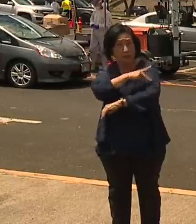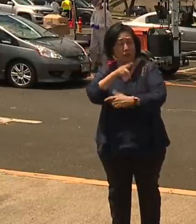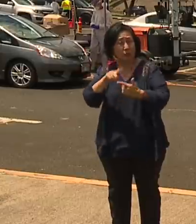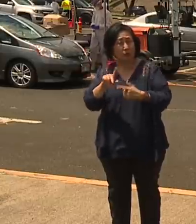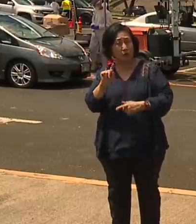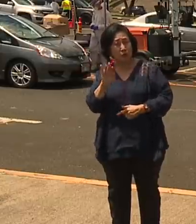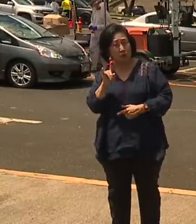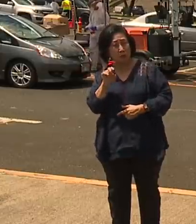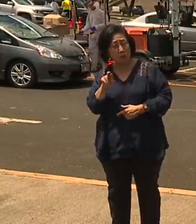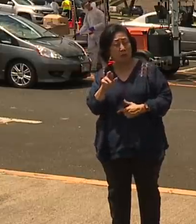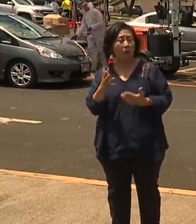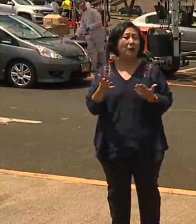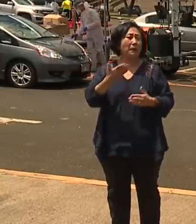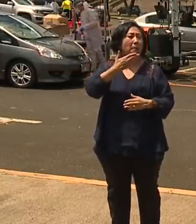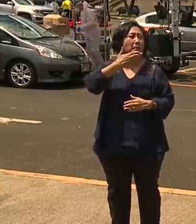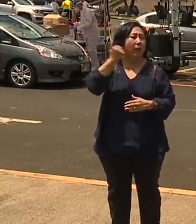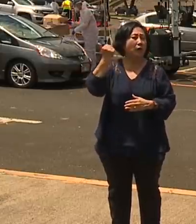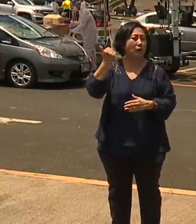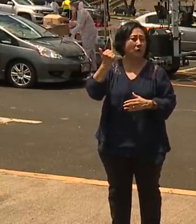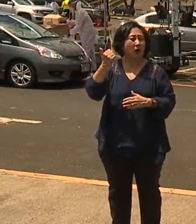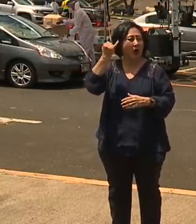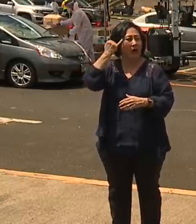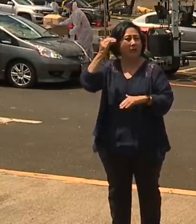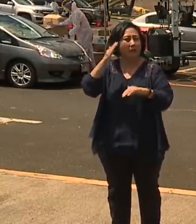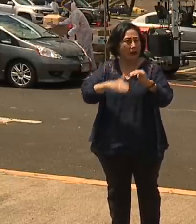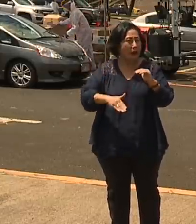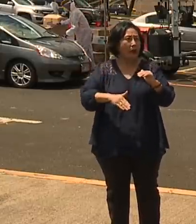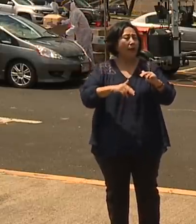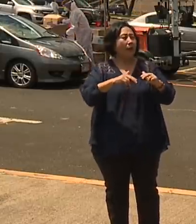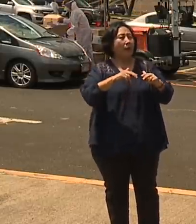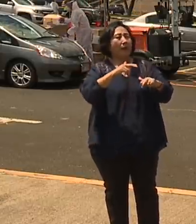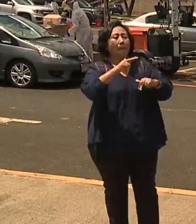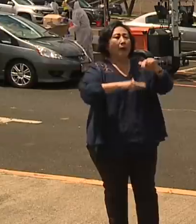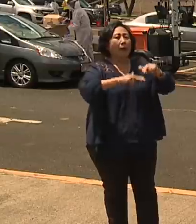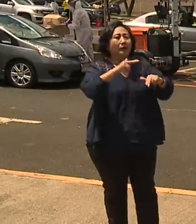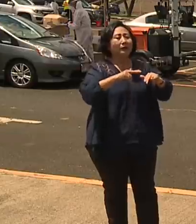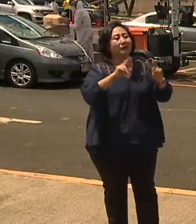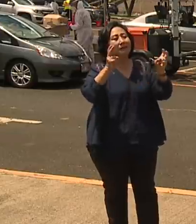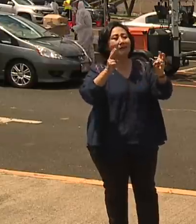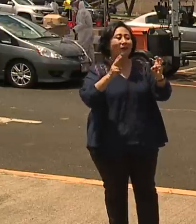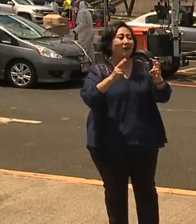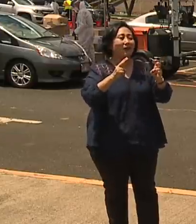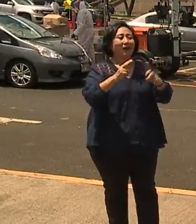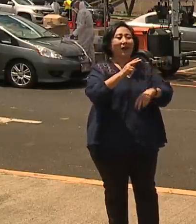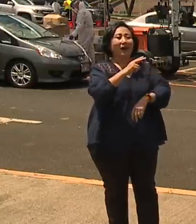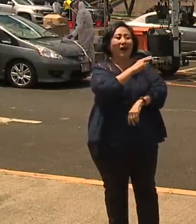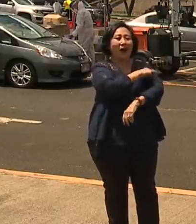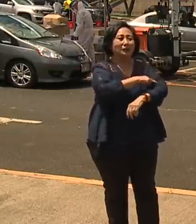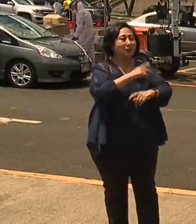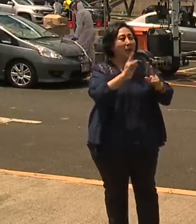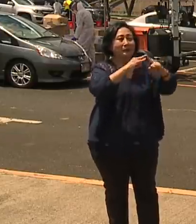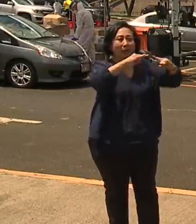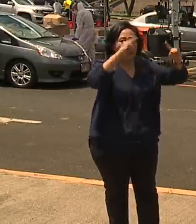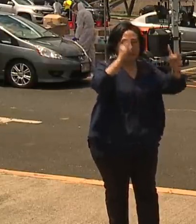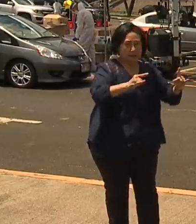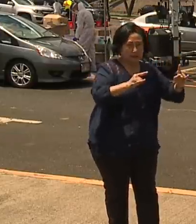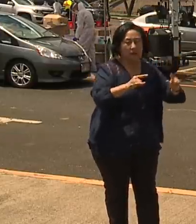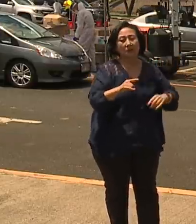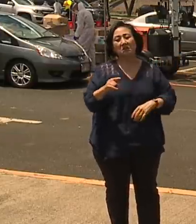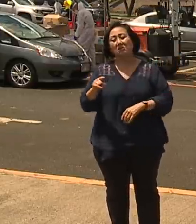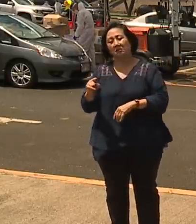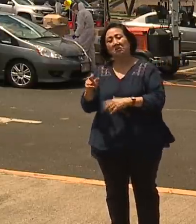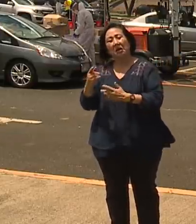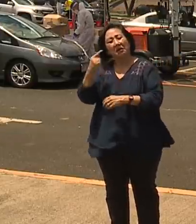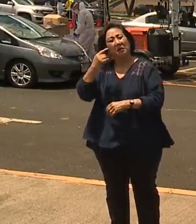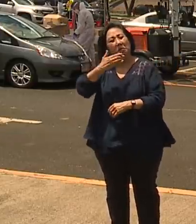opportunity. That's a better opportunity than, I mean, building a field hospital, right, which is putting up tents and a lot of other things. I think it's